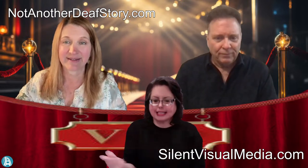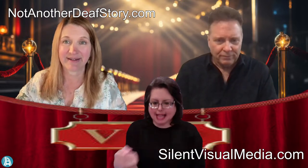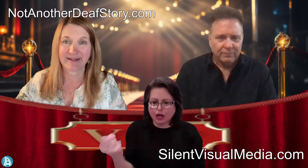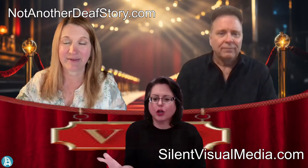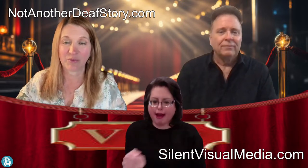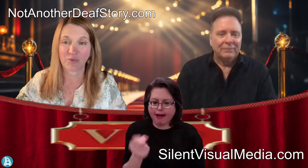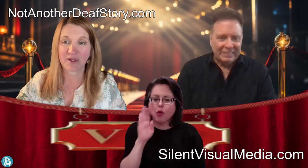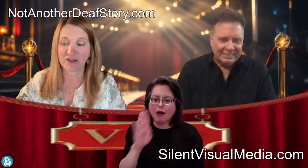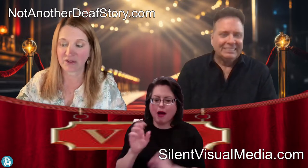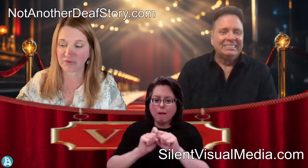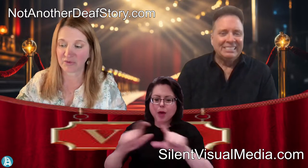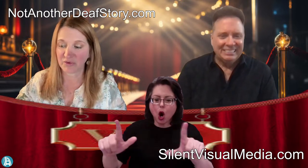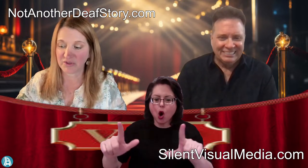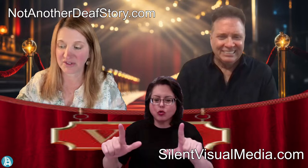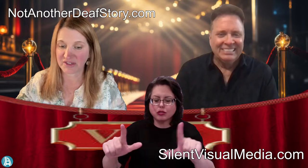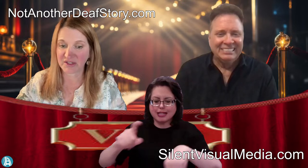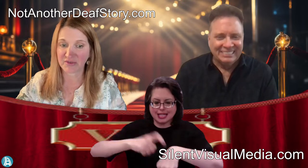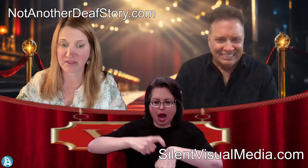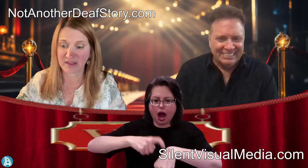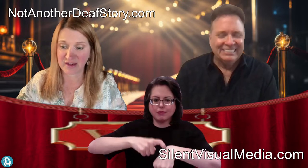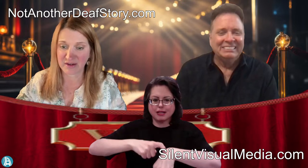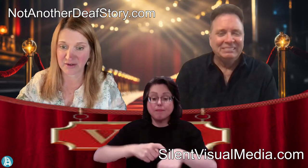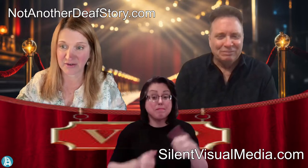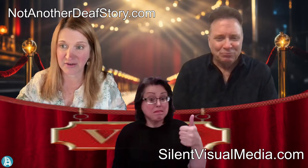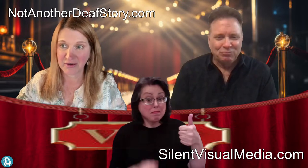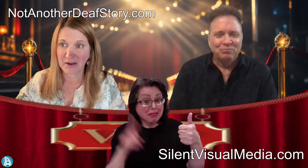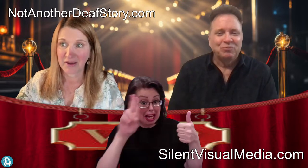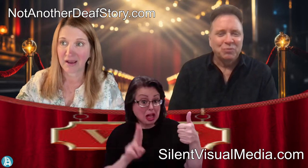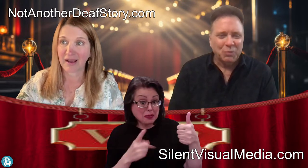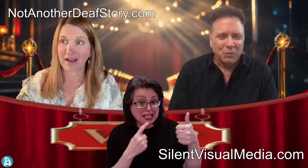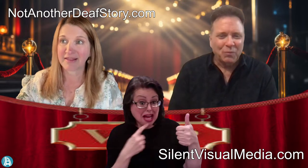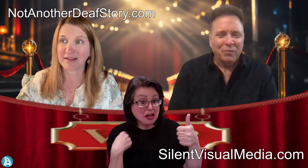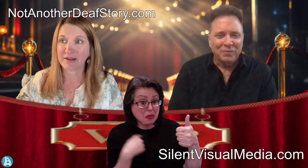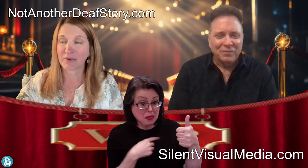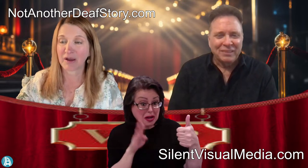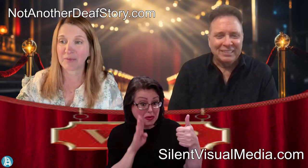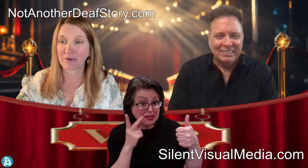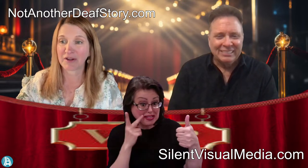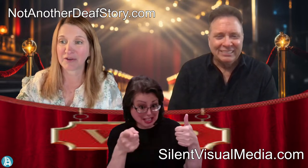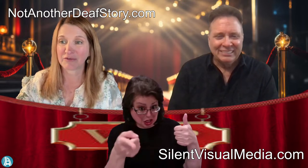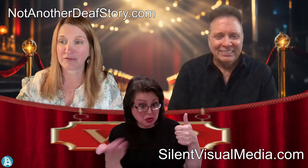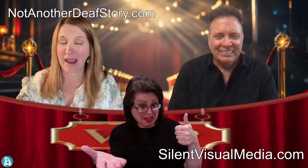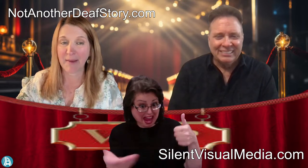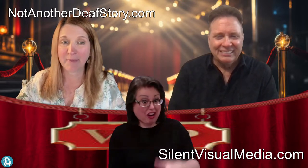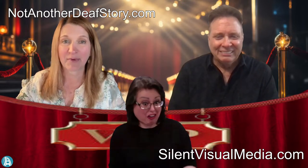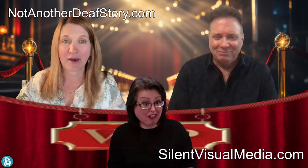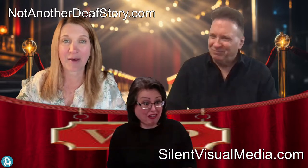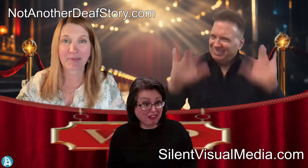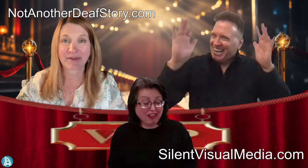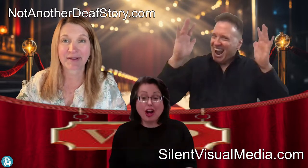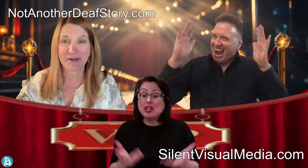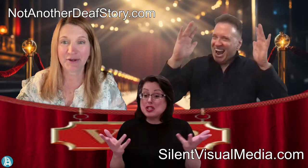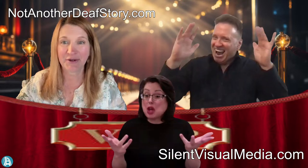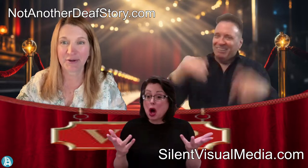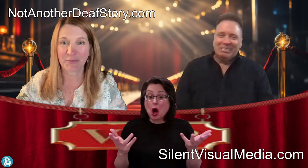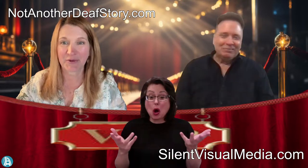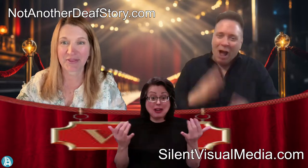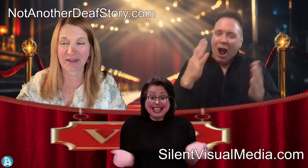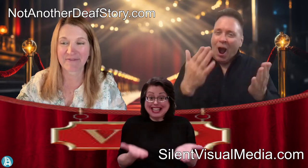And we look forward to seeing you there. I think we're going to wrap up here with a